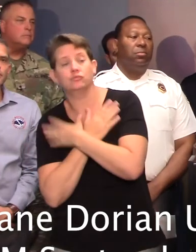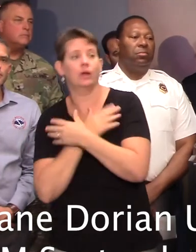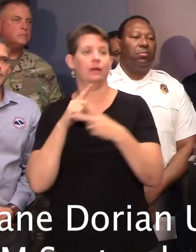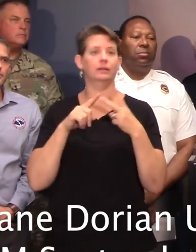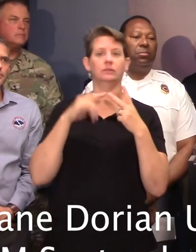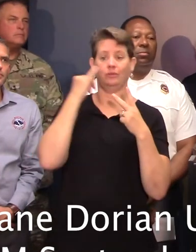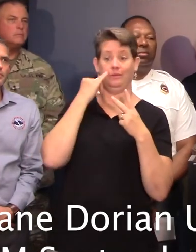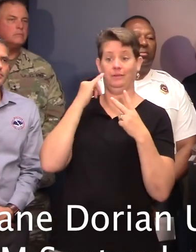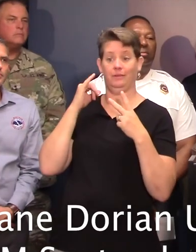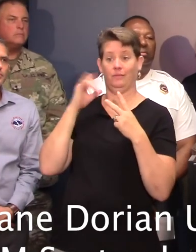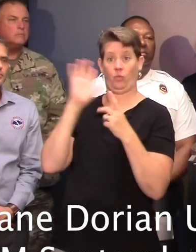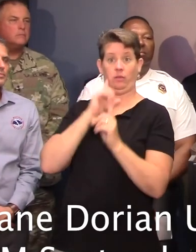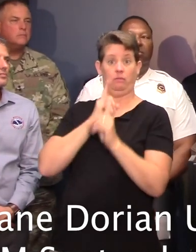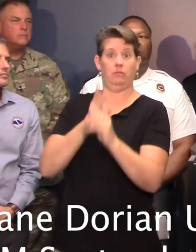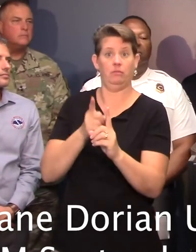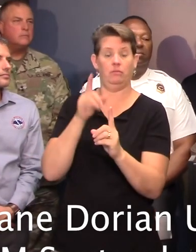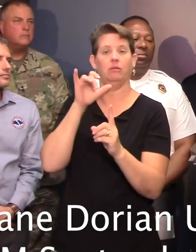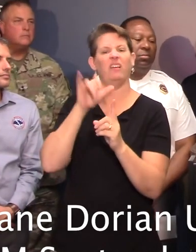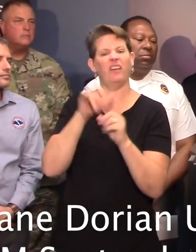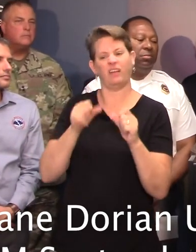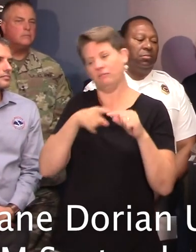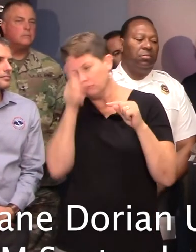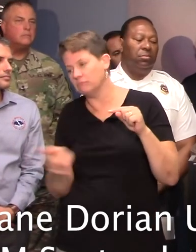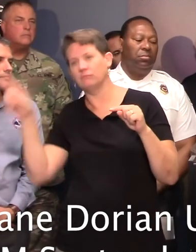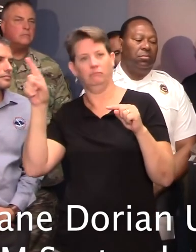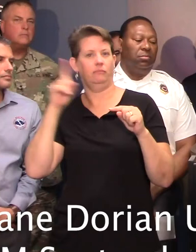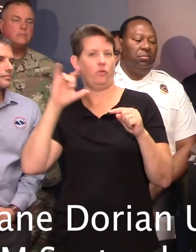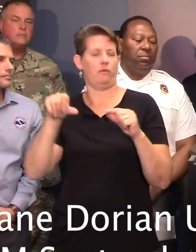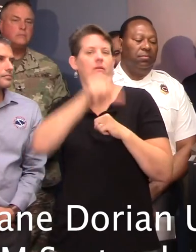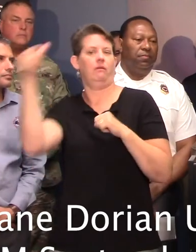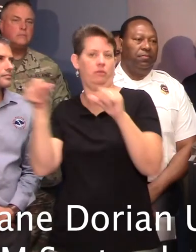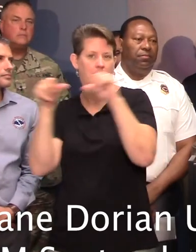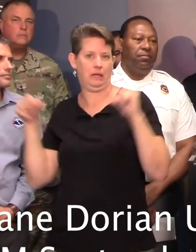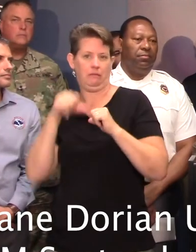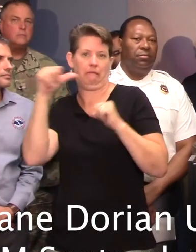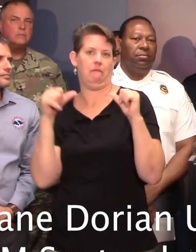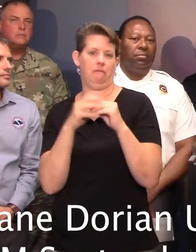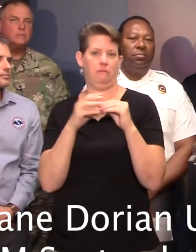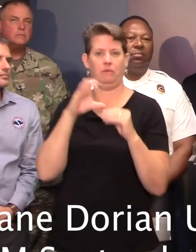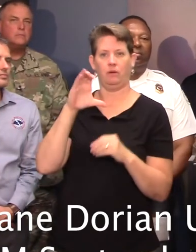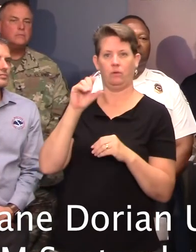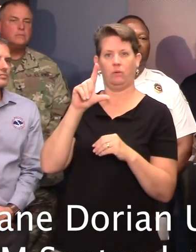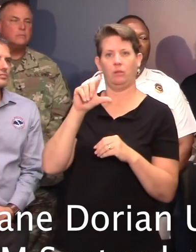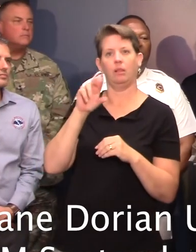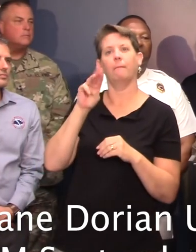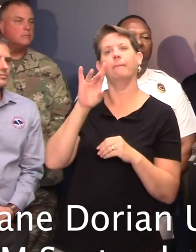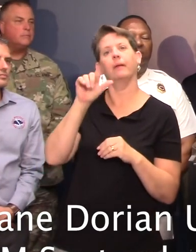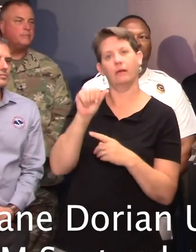destination is somewhere other than Columbia, to give them those avenues and opportunities. With aid to interchange areas